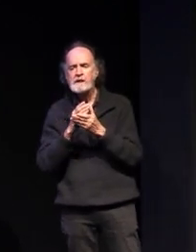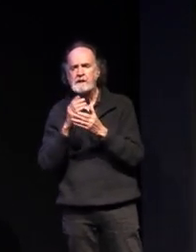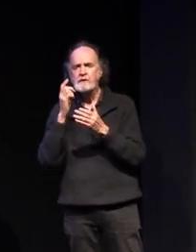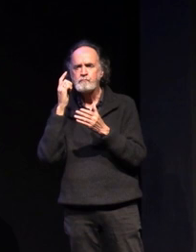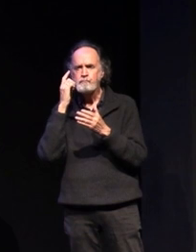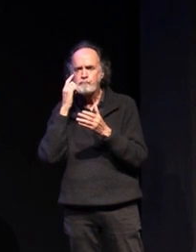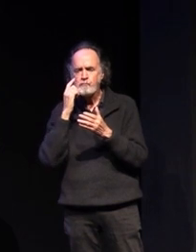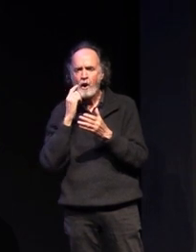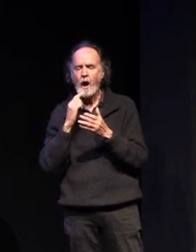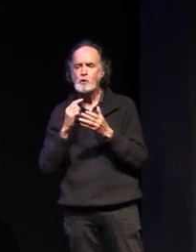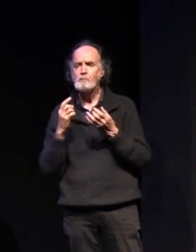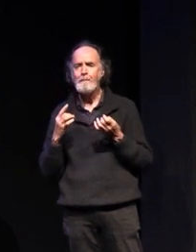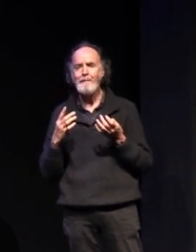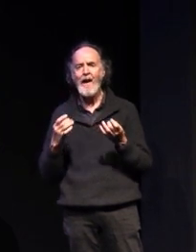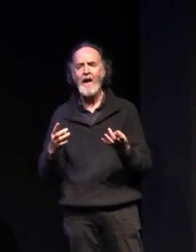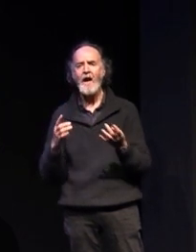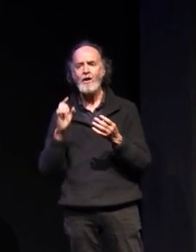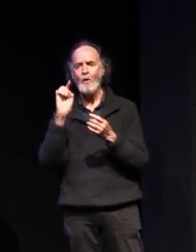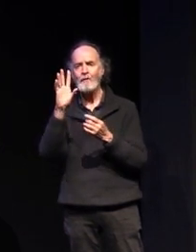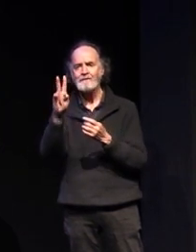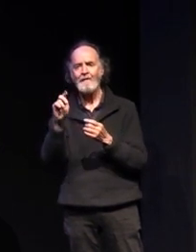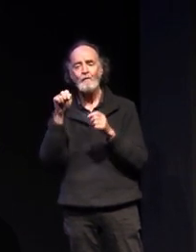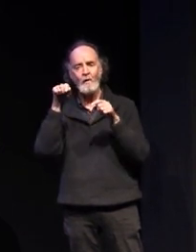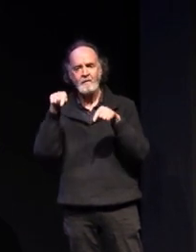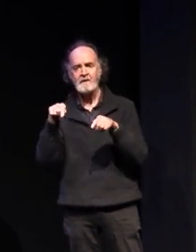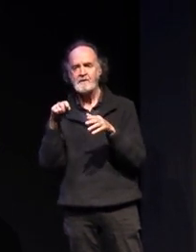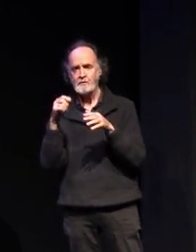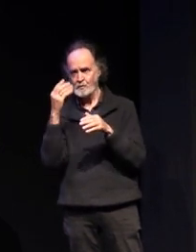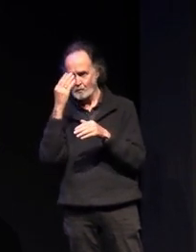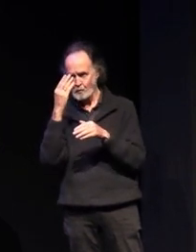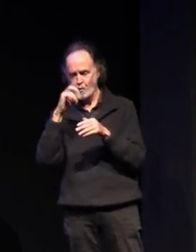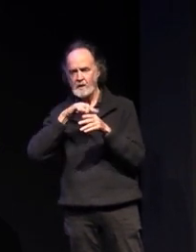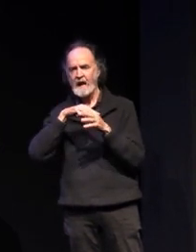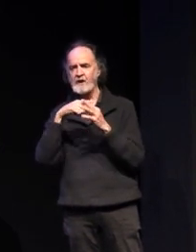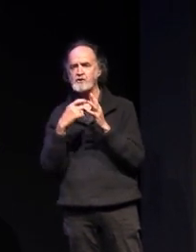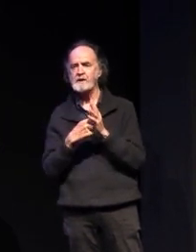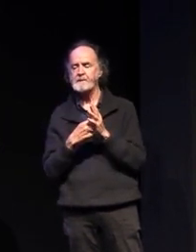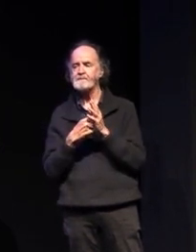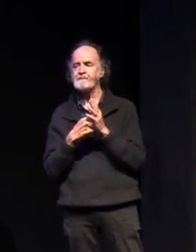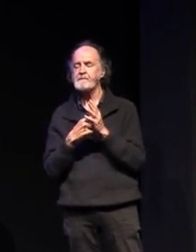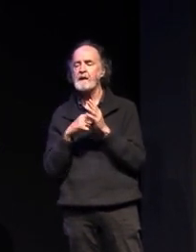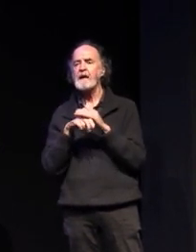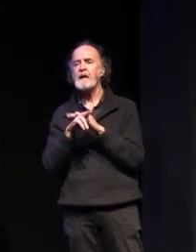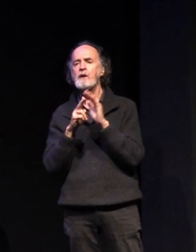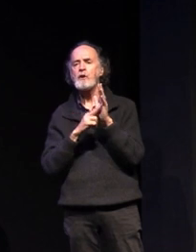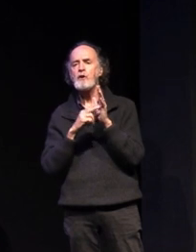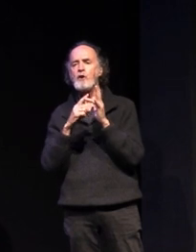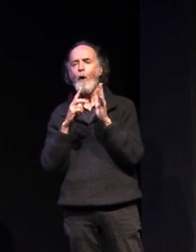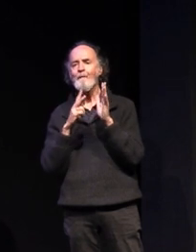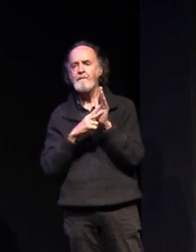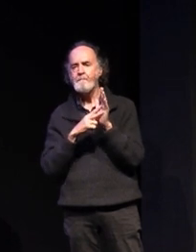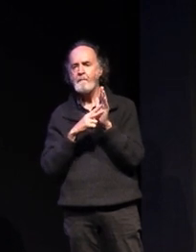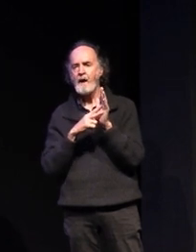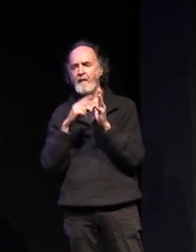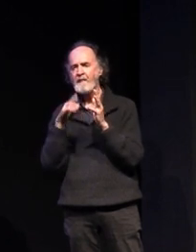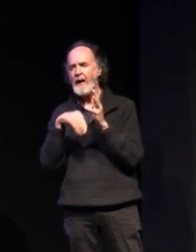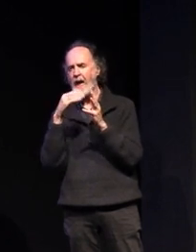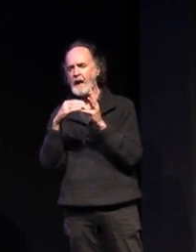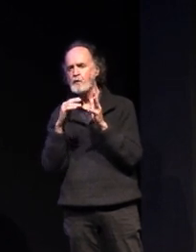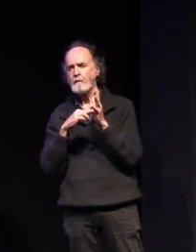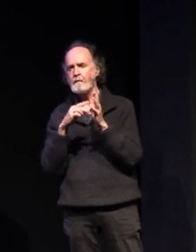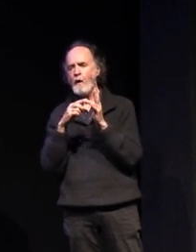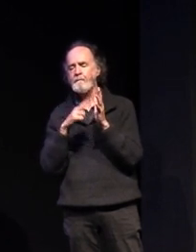ready for this program that you're choosing with us next year in november at the end of november we'll have